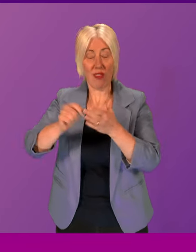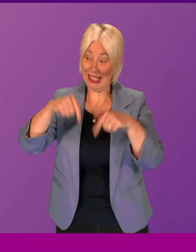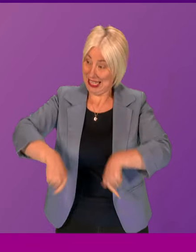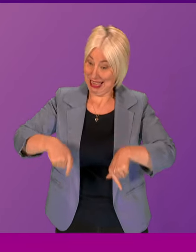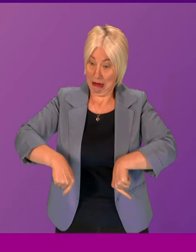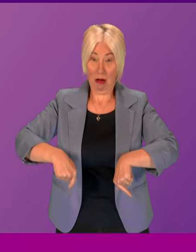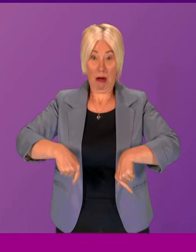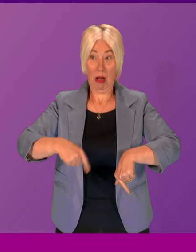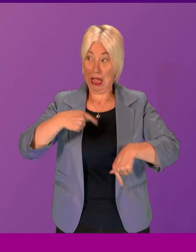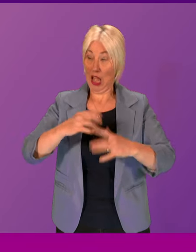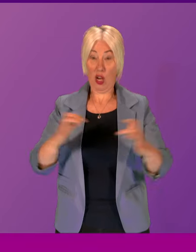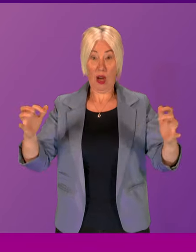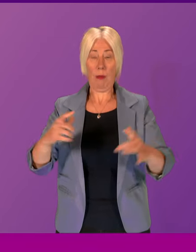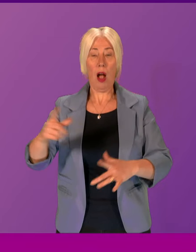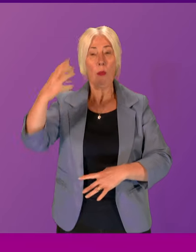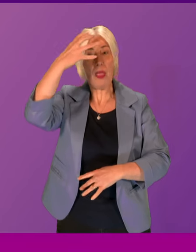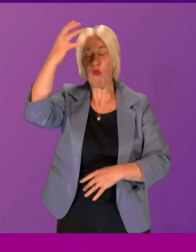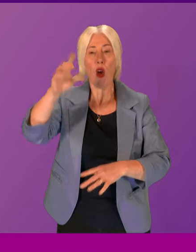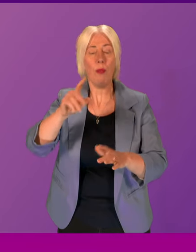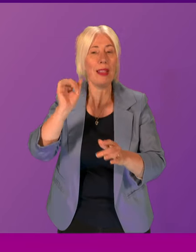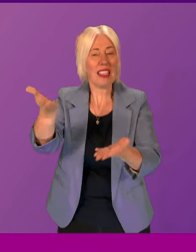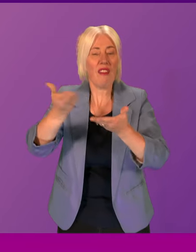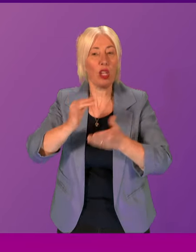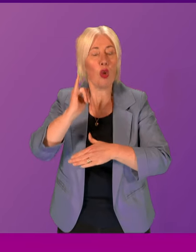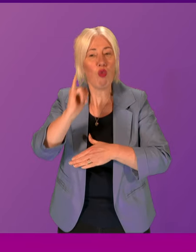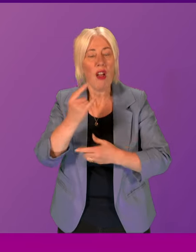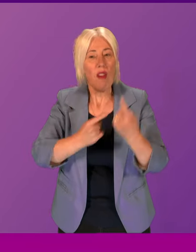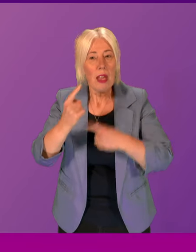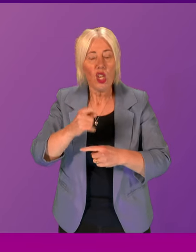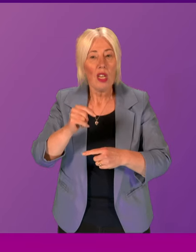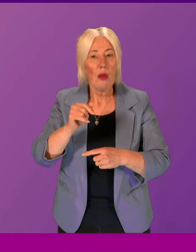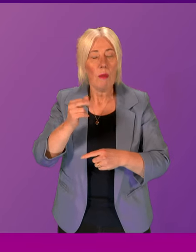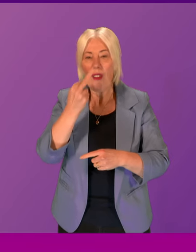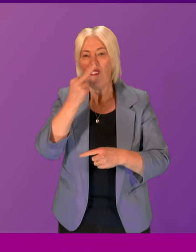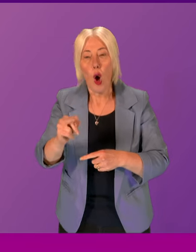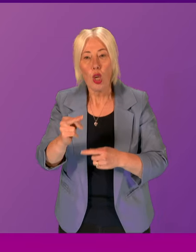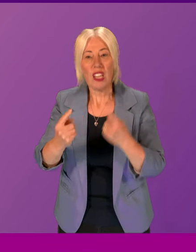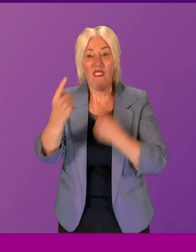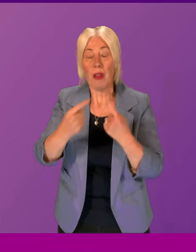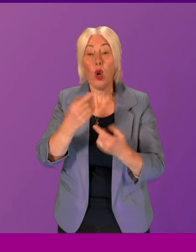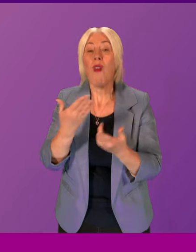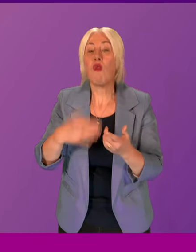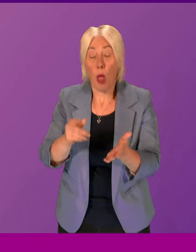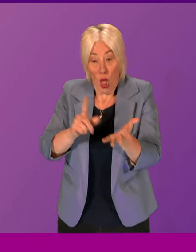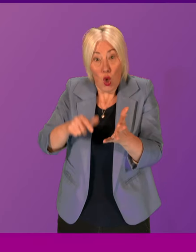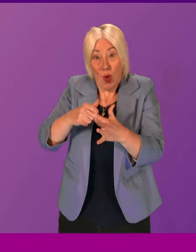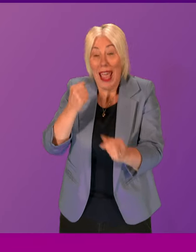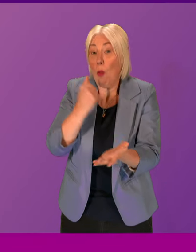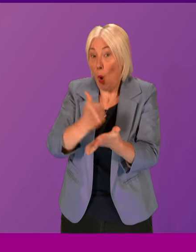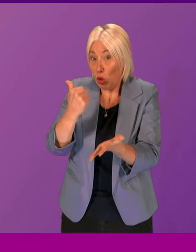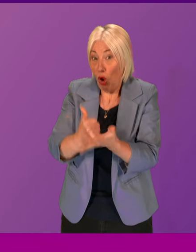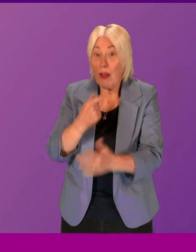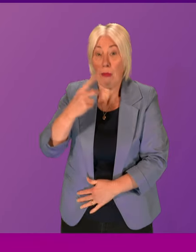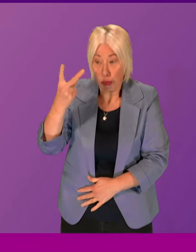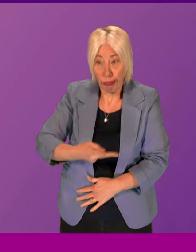words, I believe, misled and given false reassurances by the UK post office time and